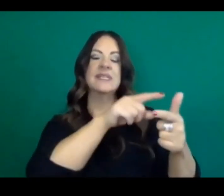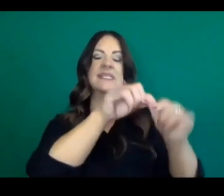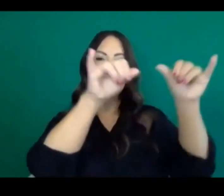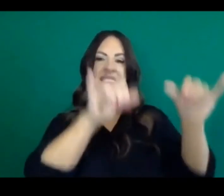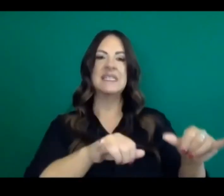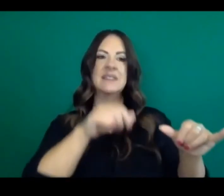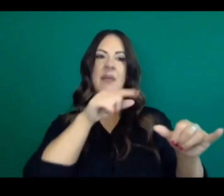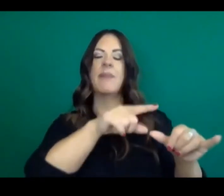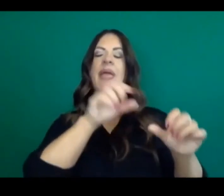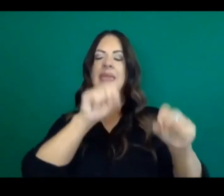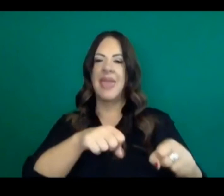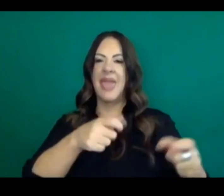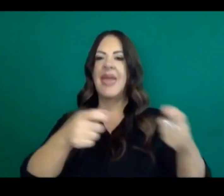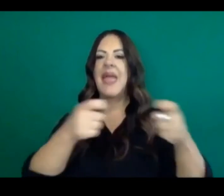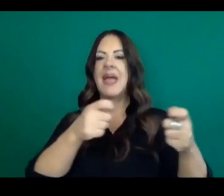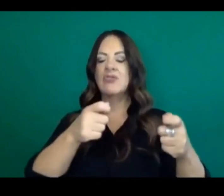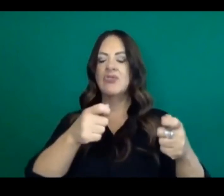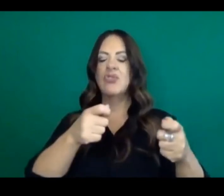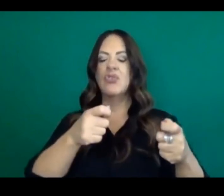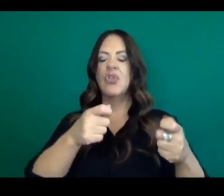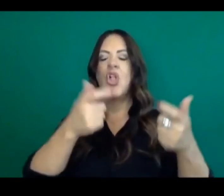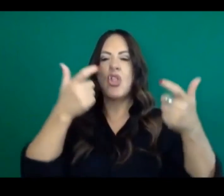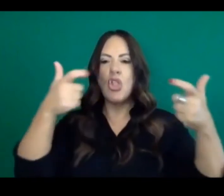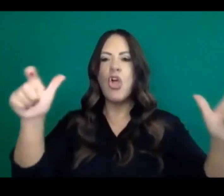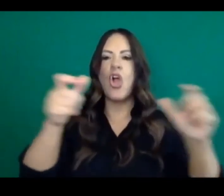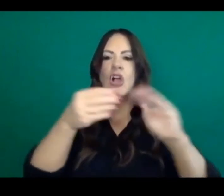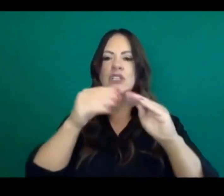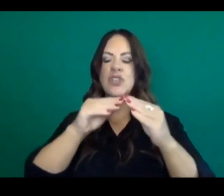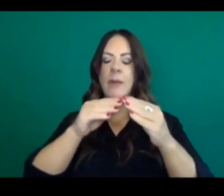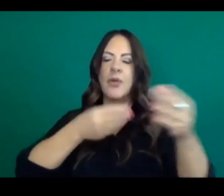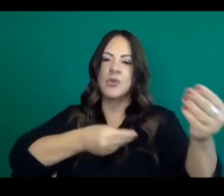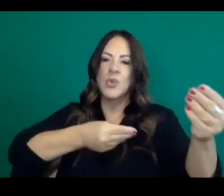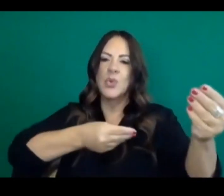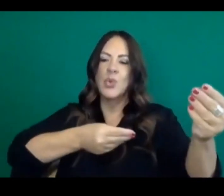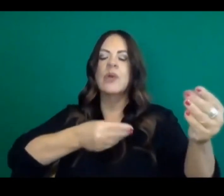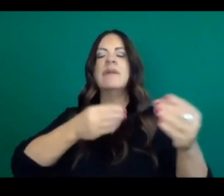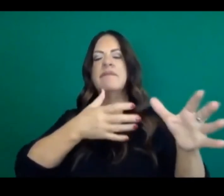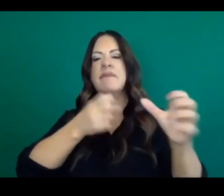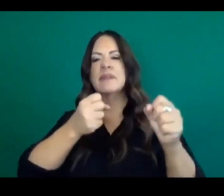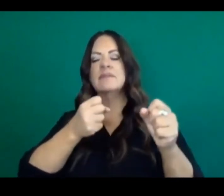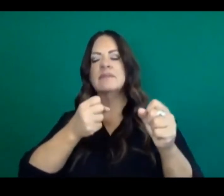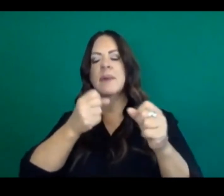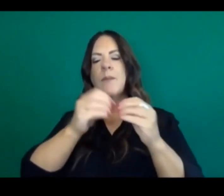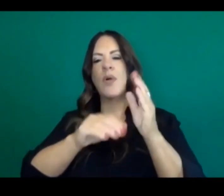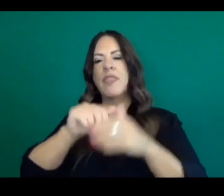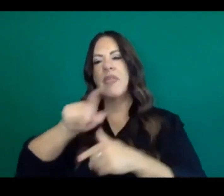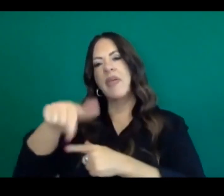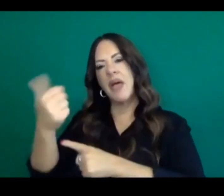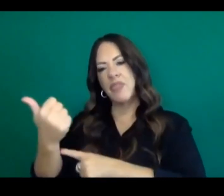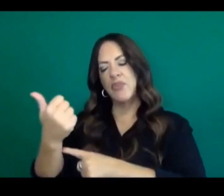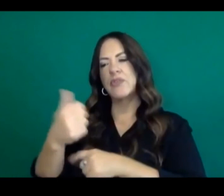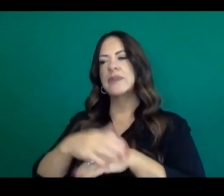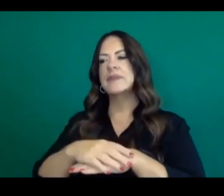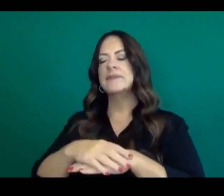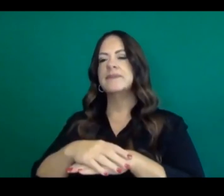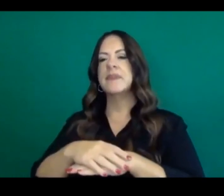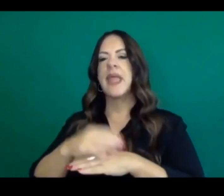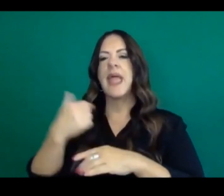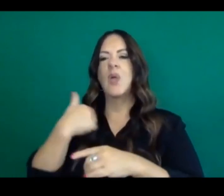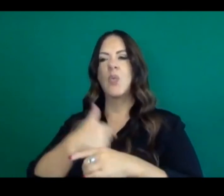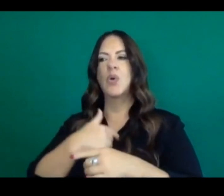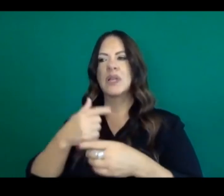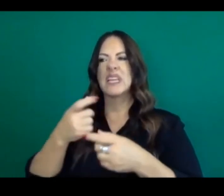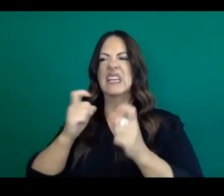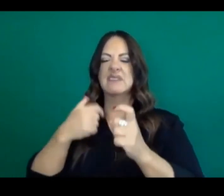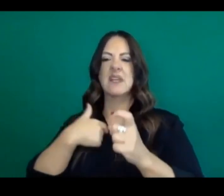volume of test results, both negatives and positives. It also gives us a chance to be more robust. I'm